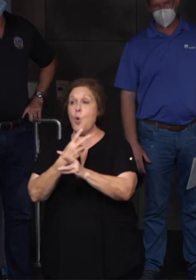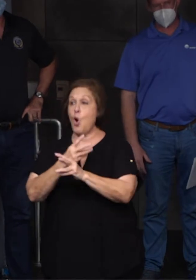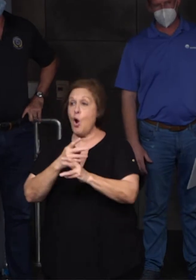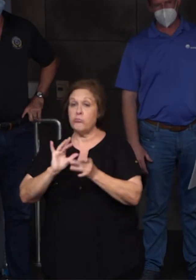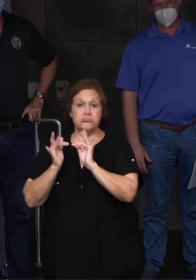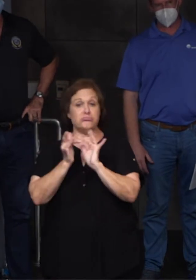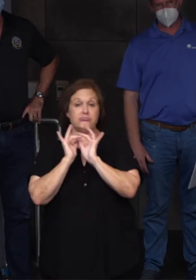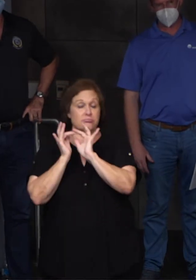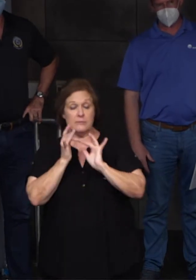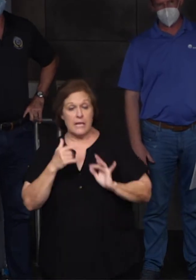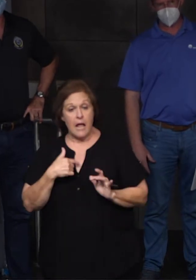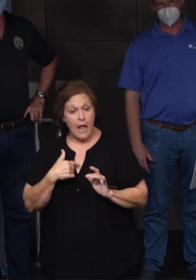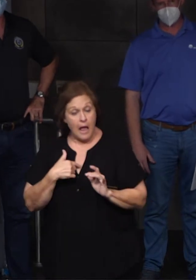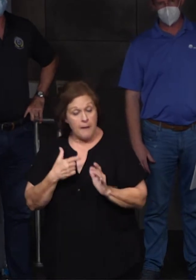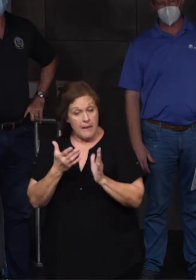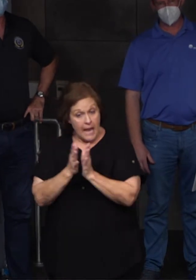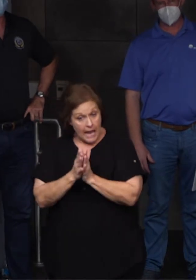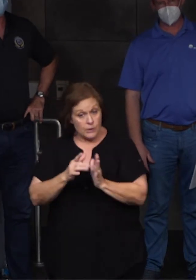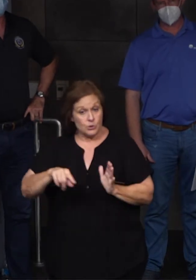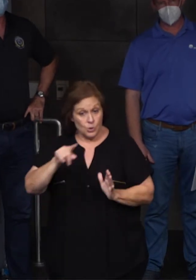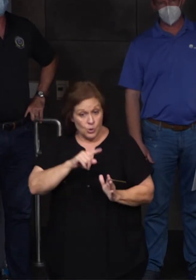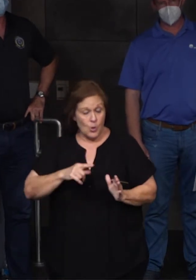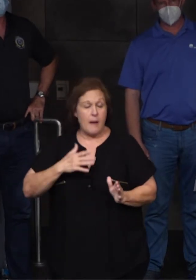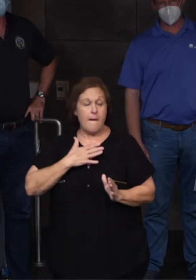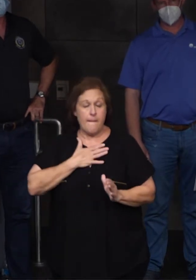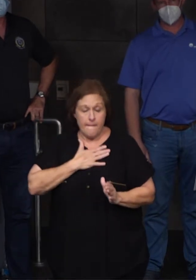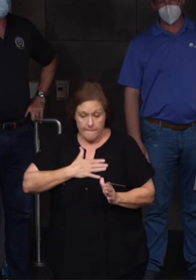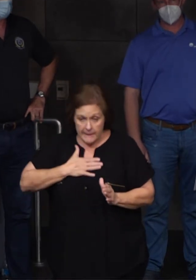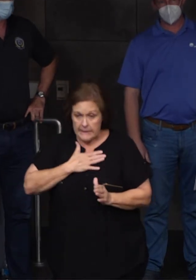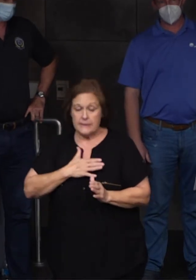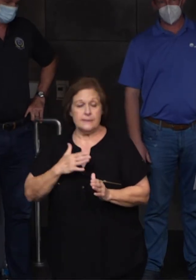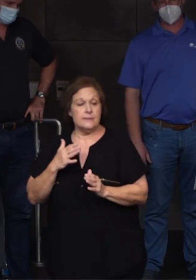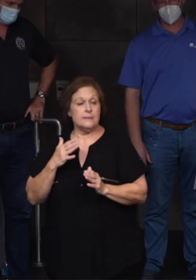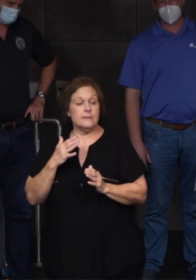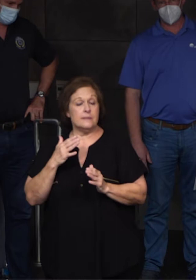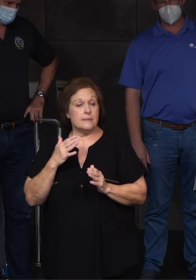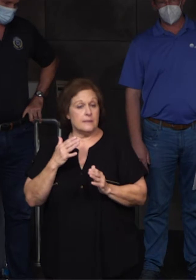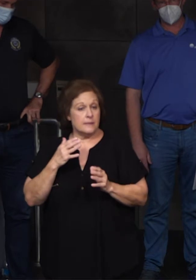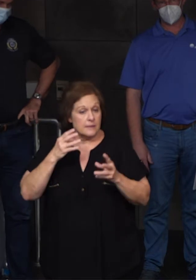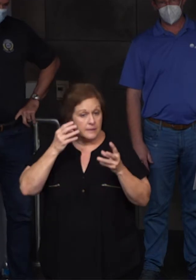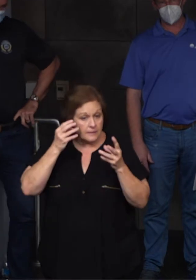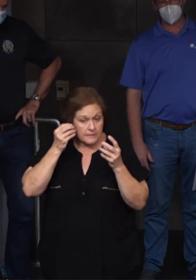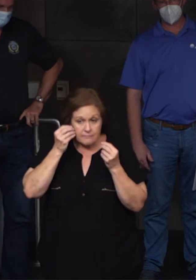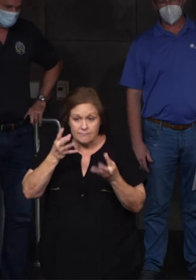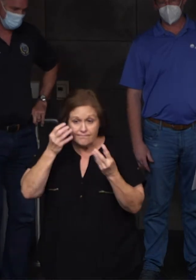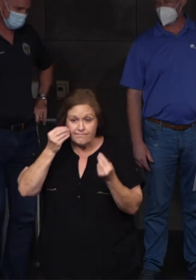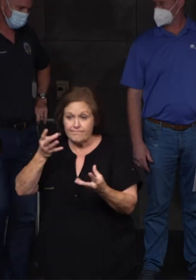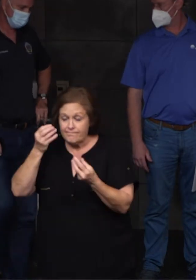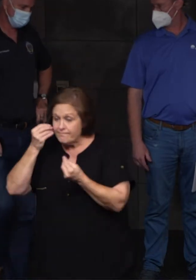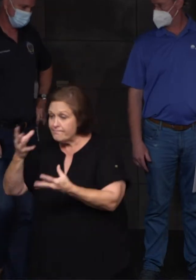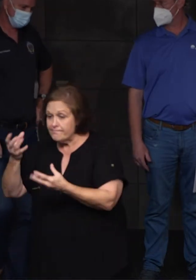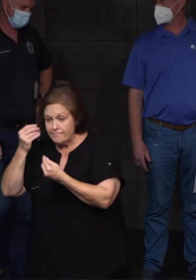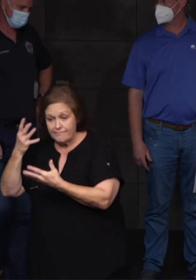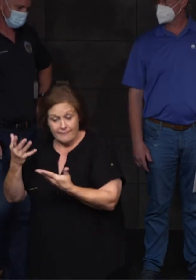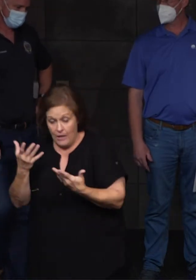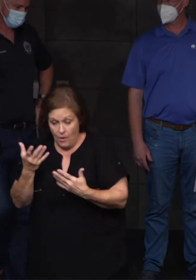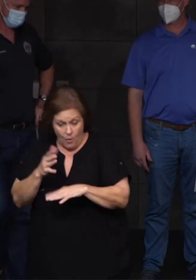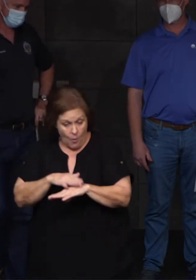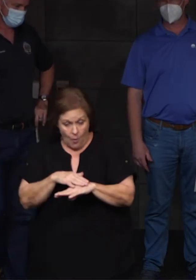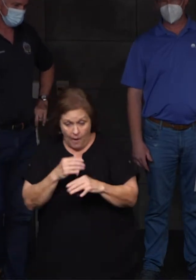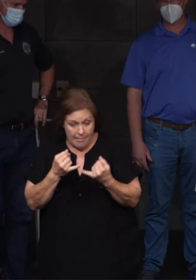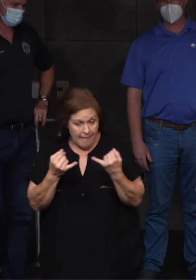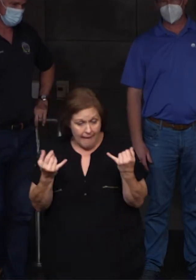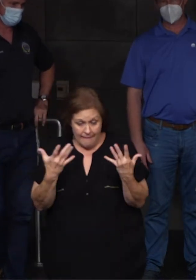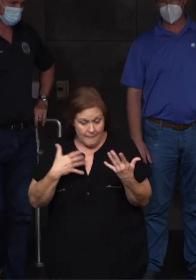folks to spread that word on your social media pieces and things that you do. Honestly,